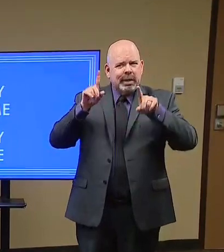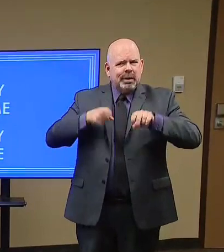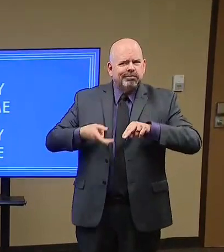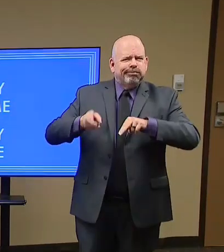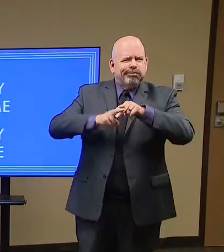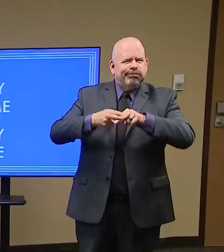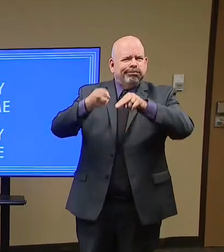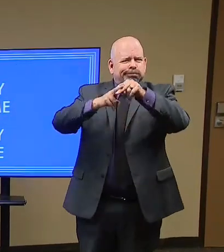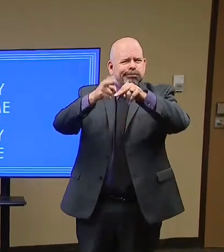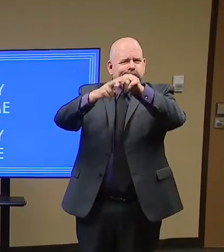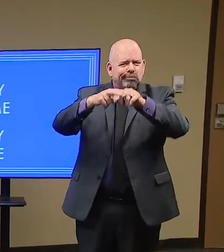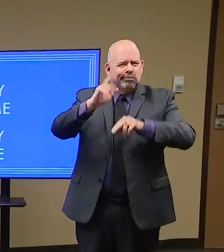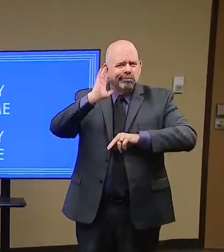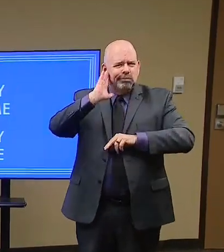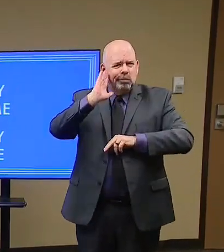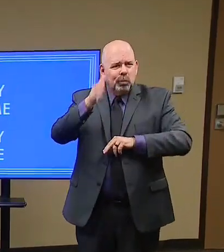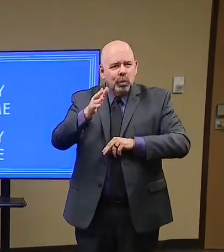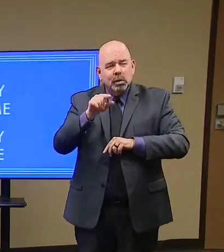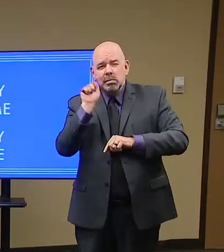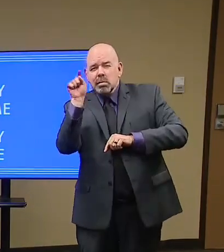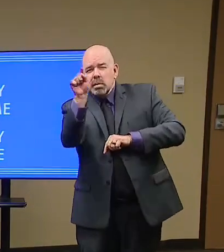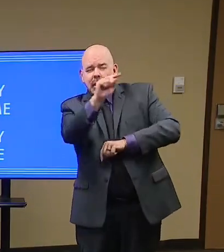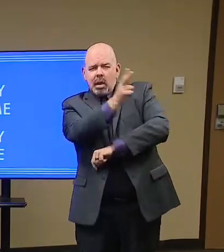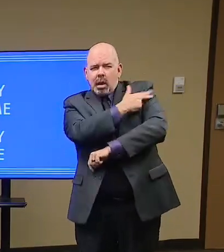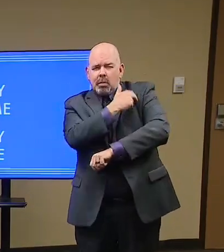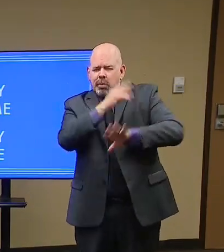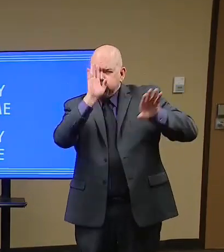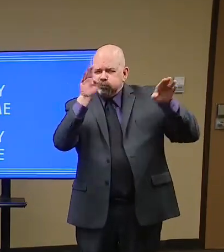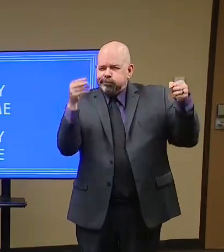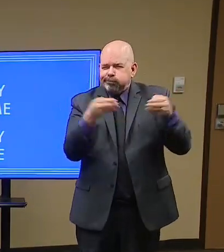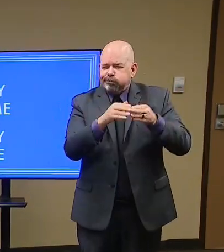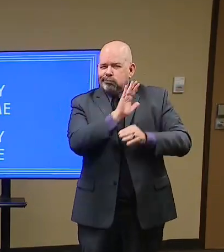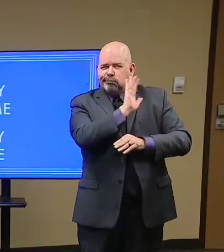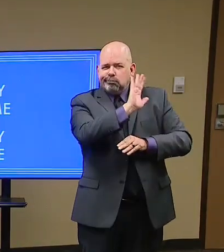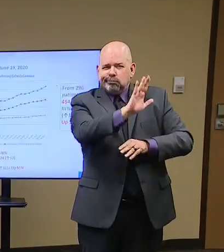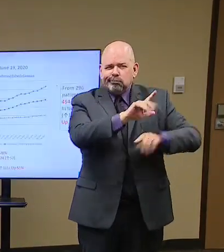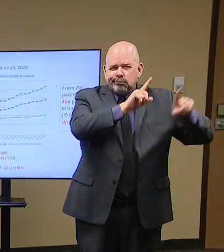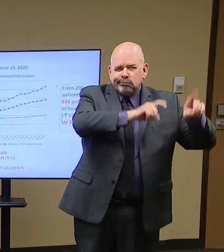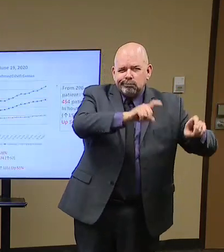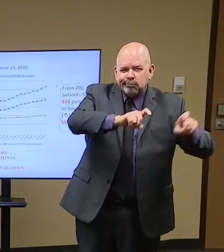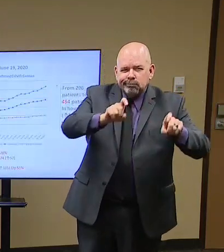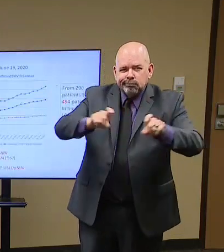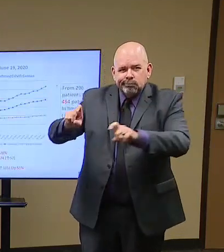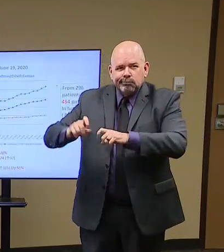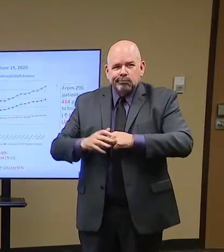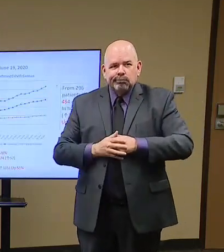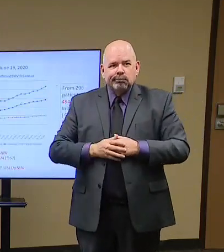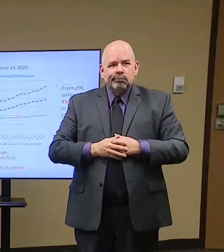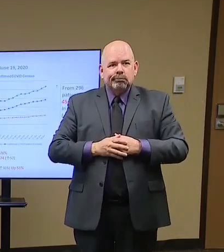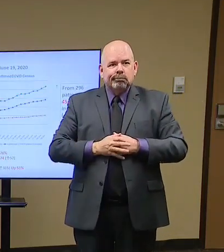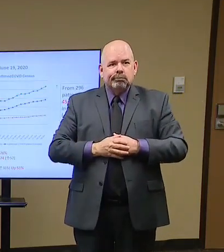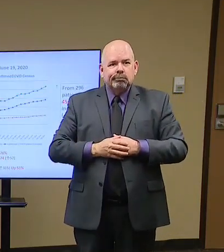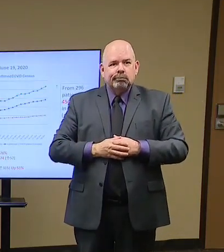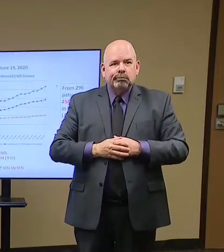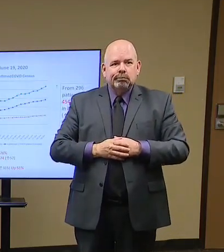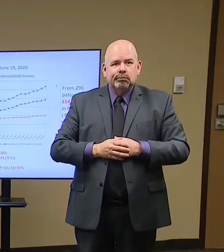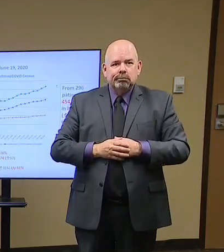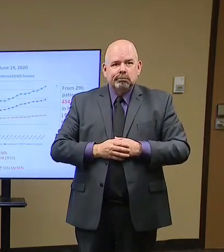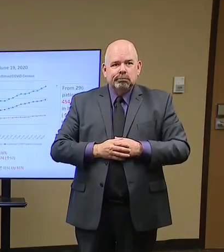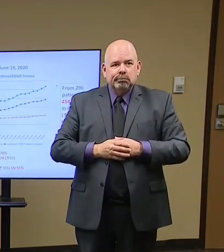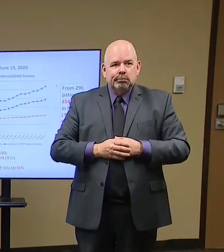hospitalizations. And I don't know if we have a slide on that or not. I don't know if Peter got us a slide on that.